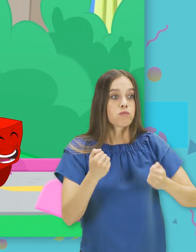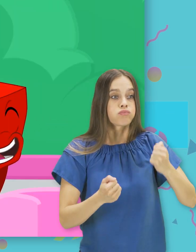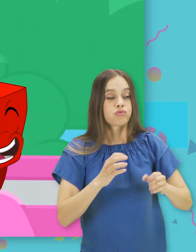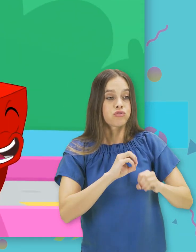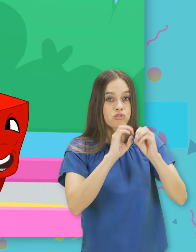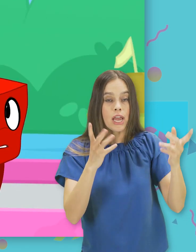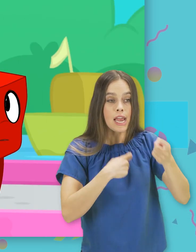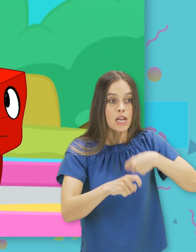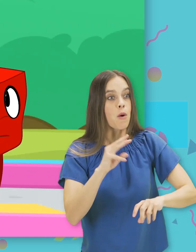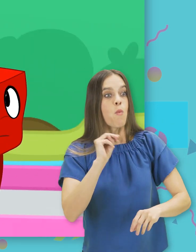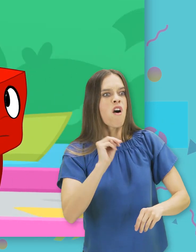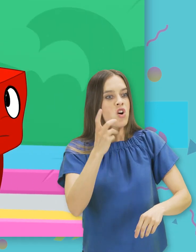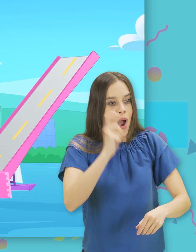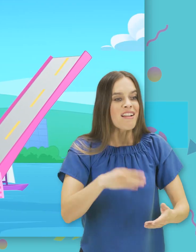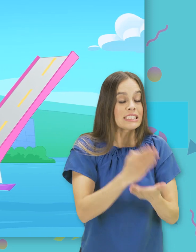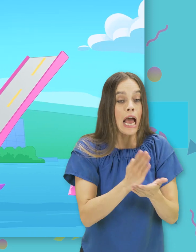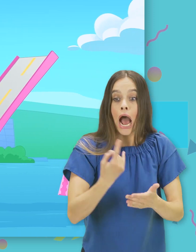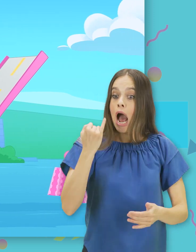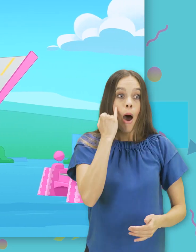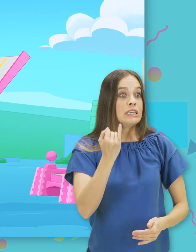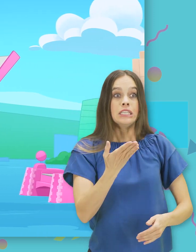Morple, you have to stop. If you don't, we will...